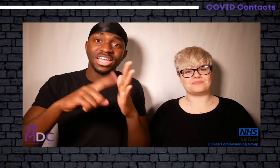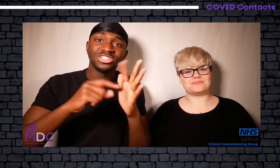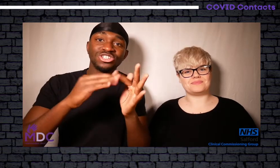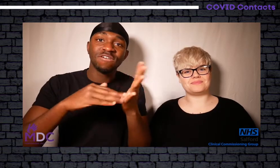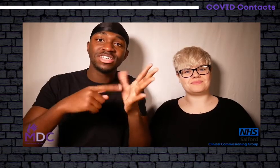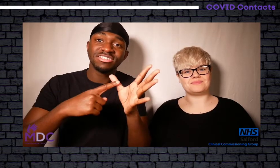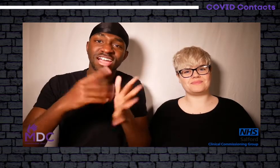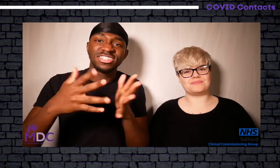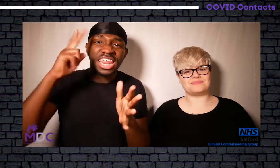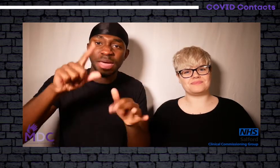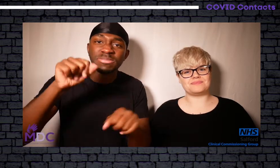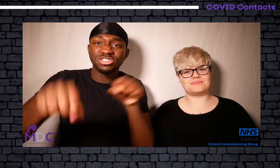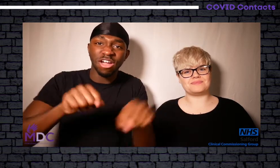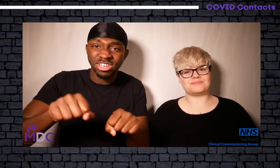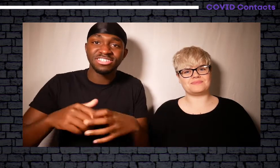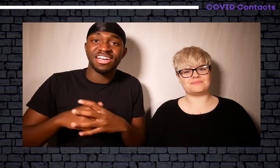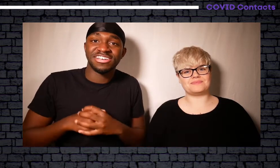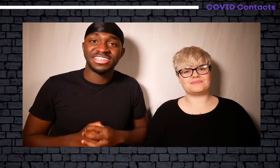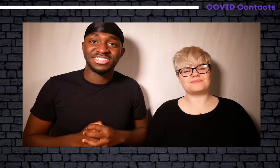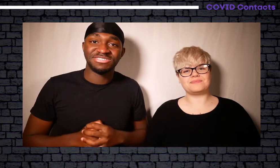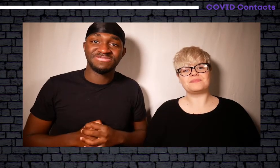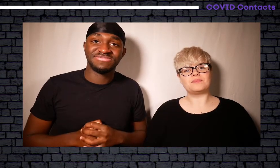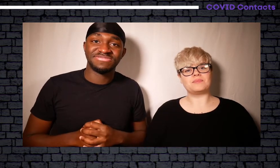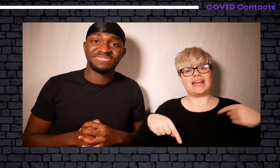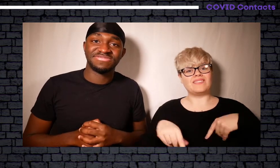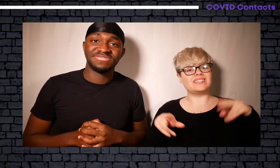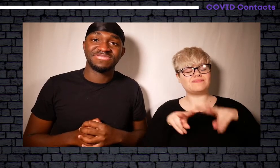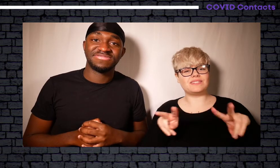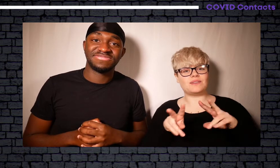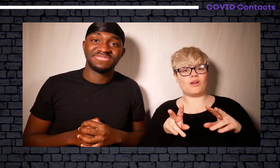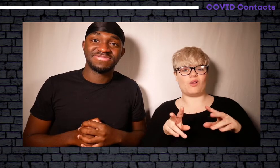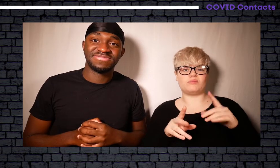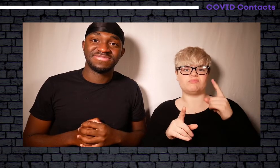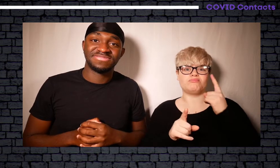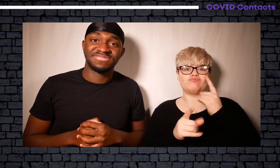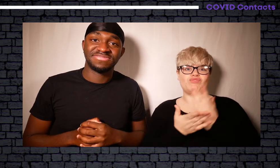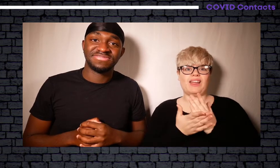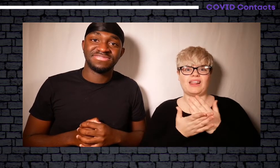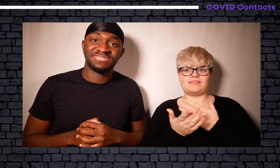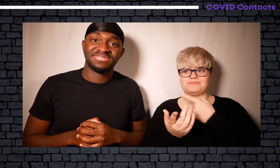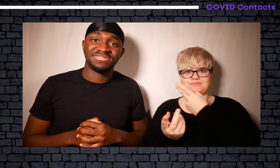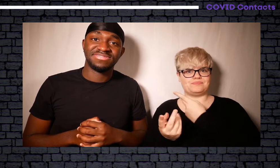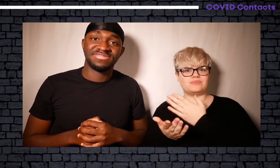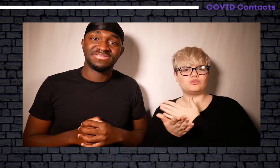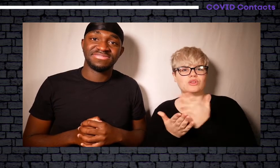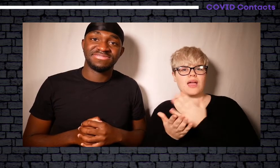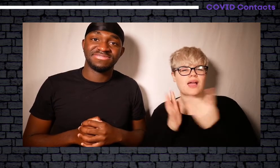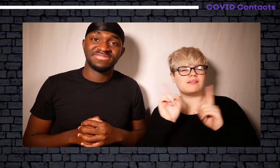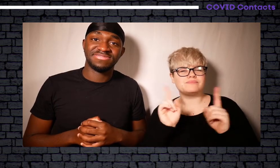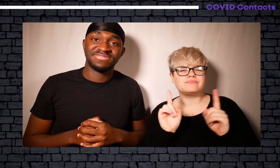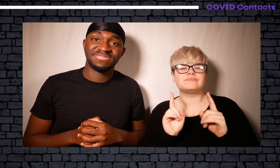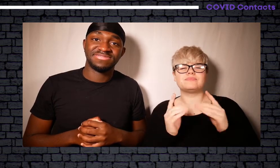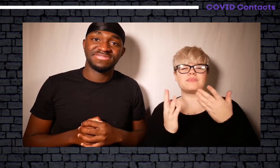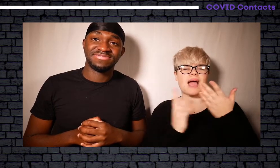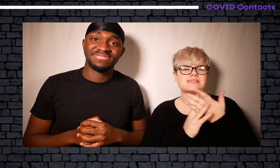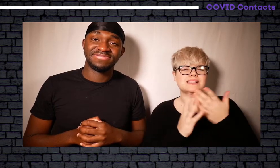Schefter and this is my sign name. In this video we will be sharing information relating to